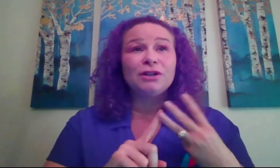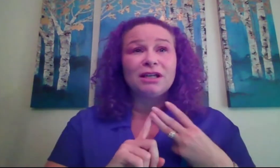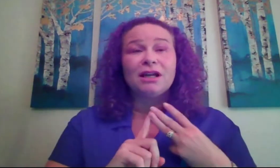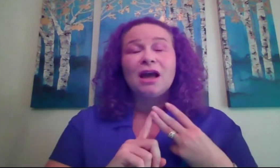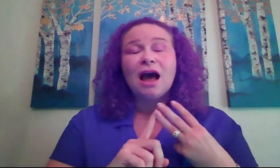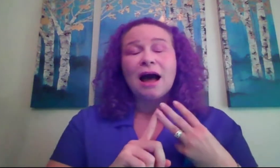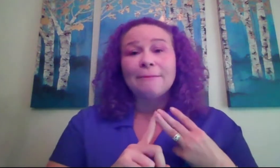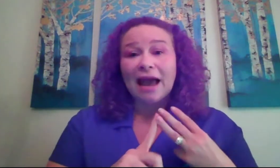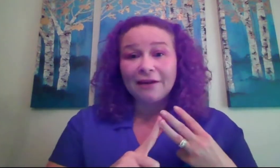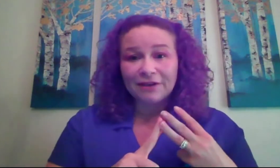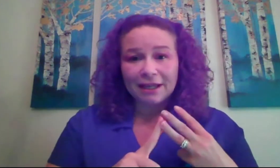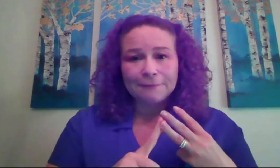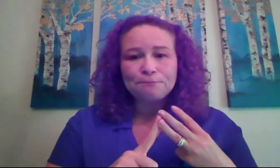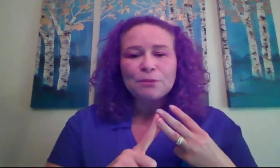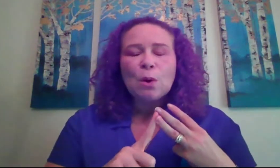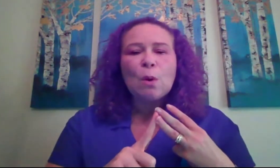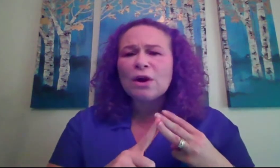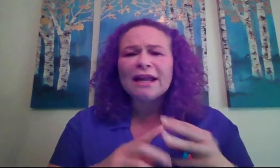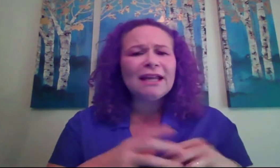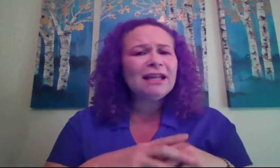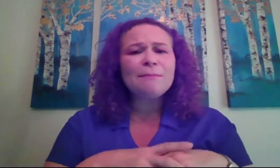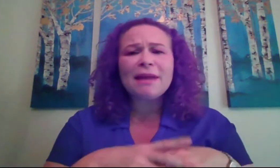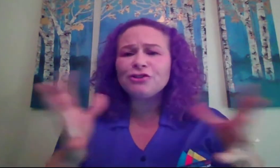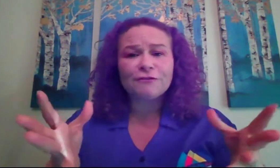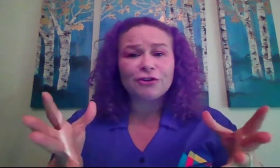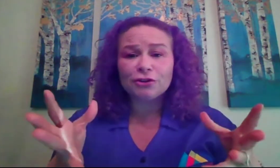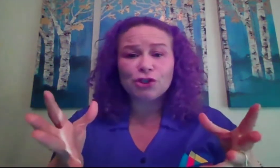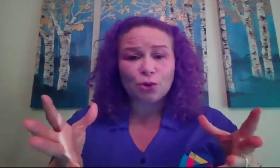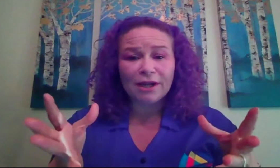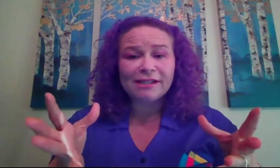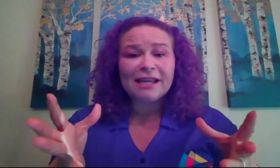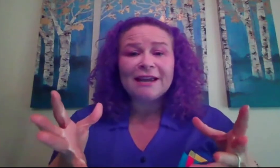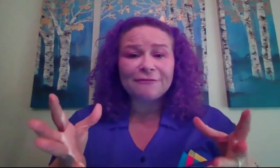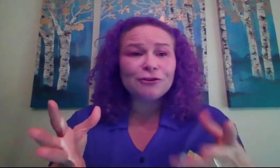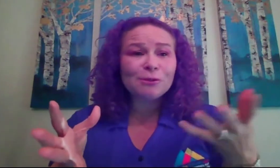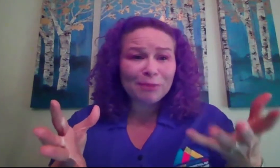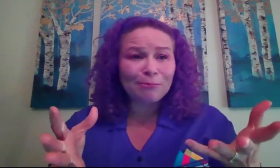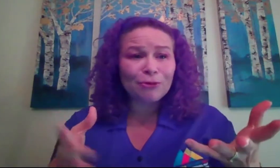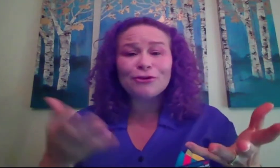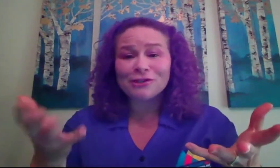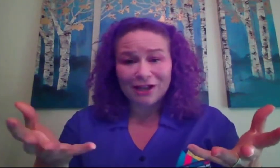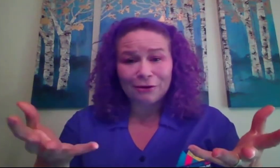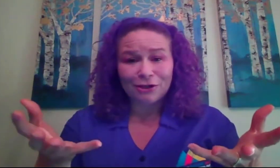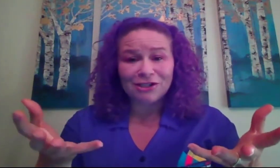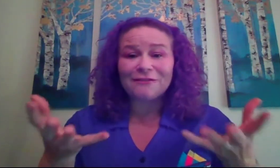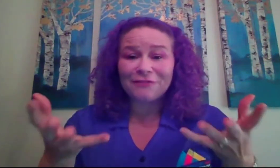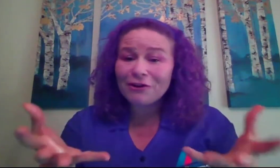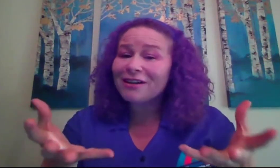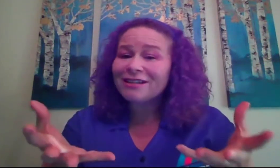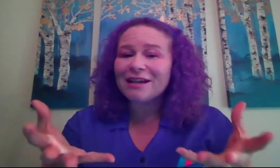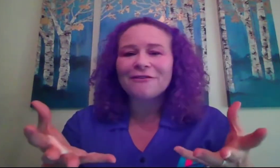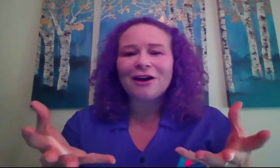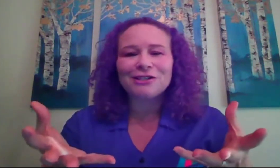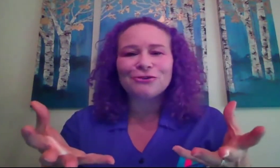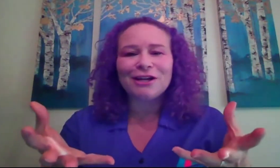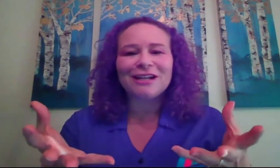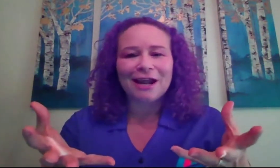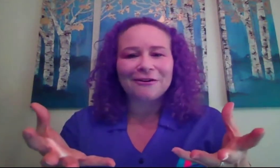advocate, or any major of their choice. If there's people, there's language. And if they're in a deaf concentrated area,